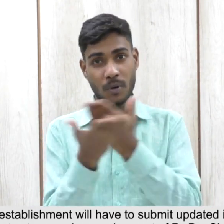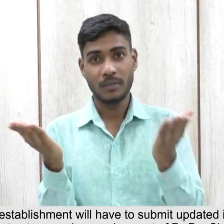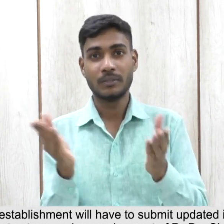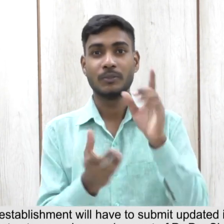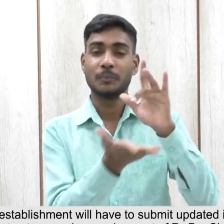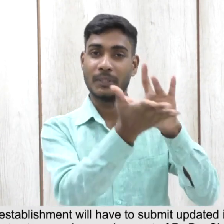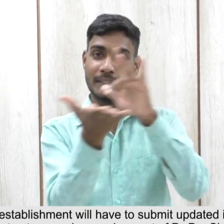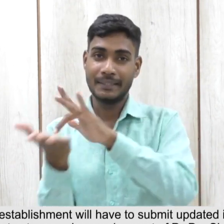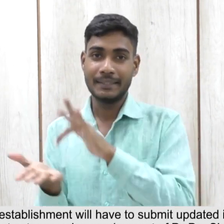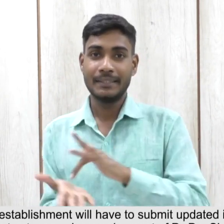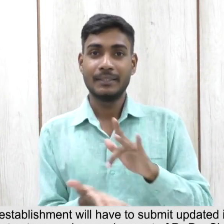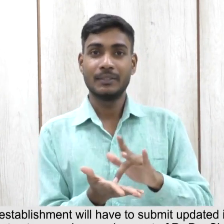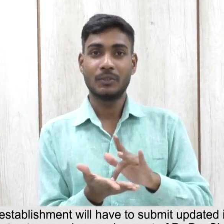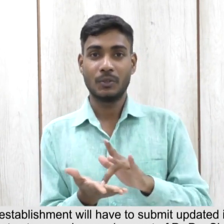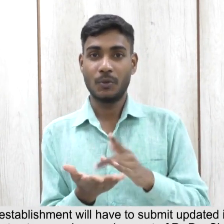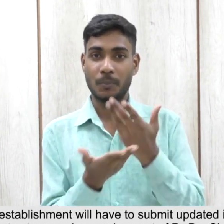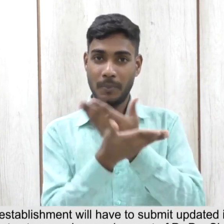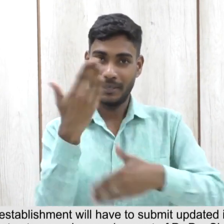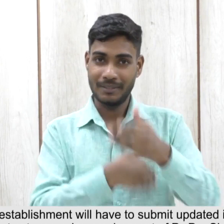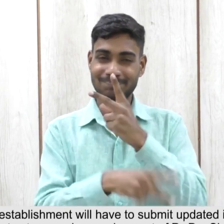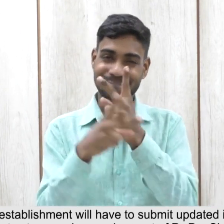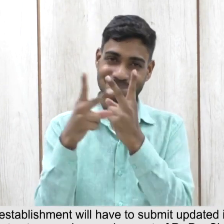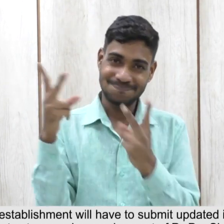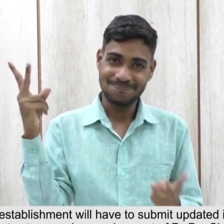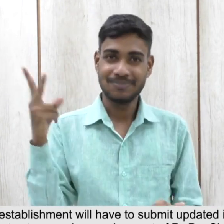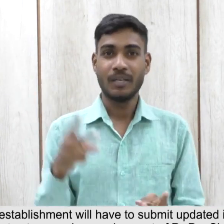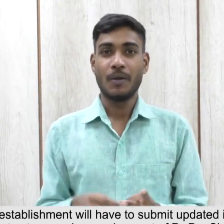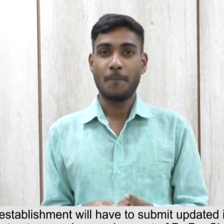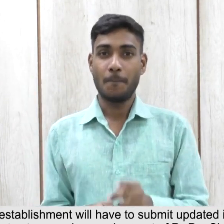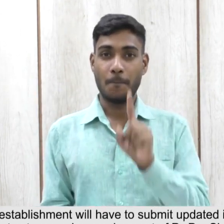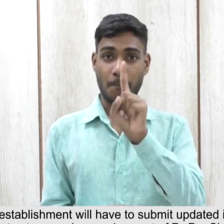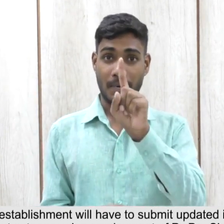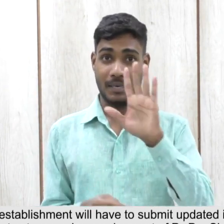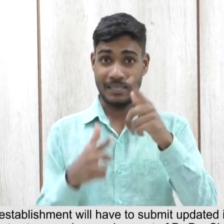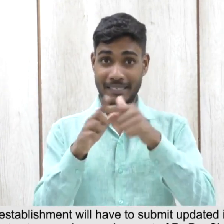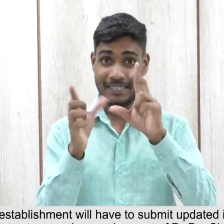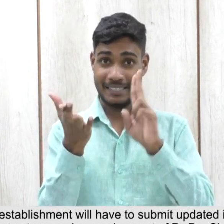information by 15th January every year about category-wise employment of PWDs.